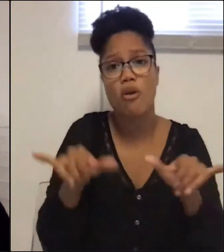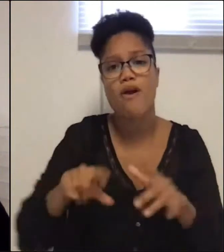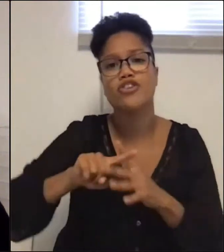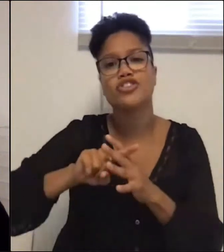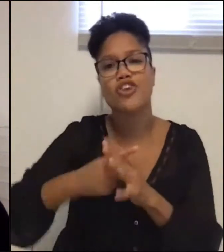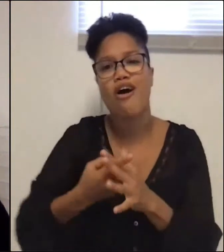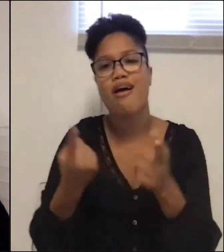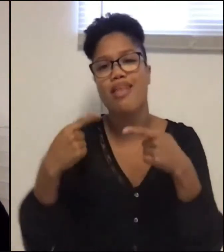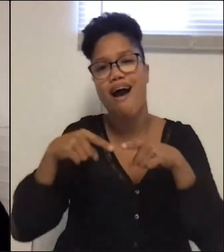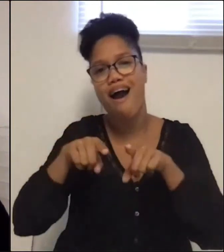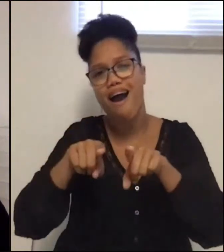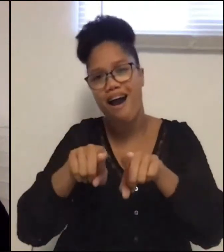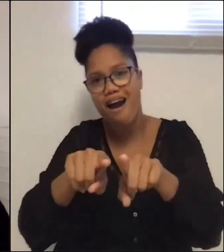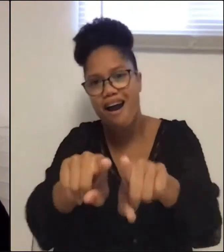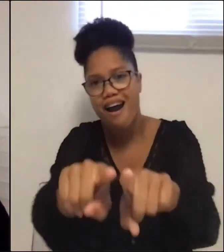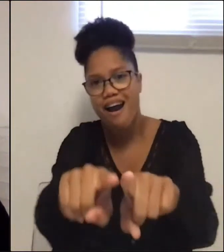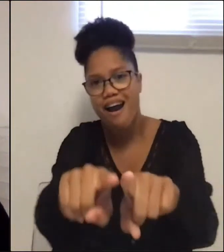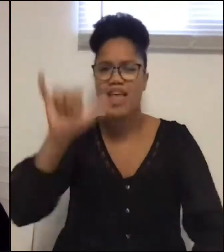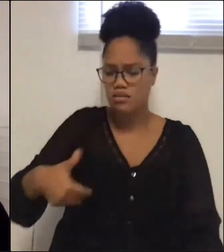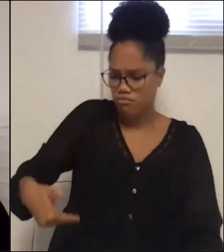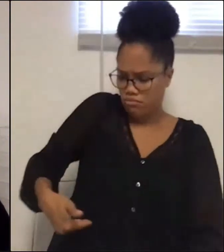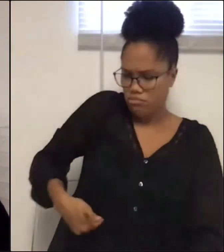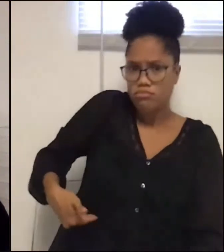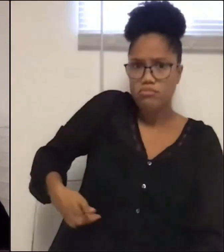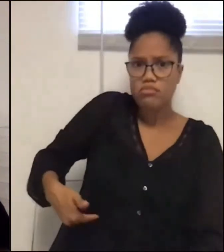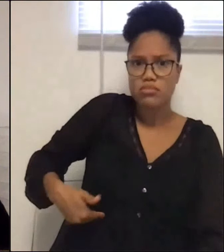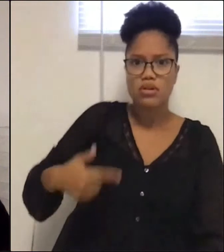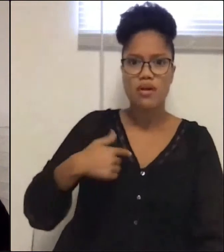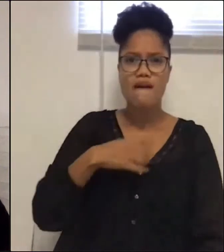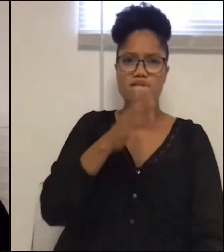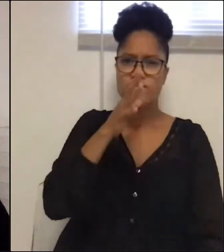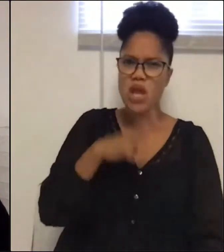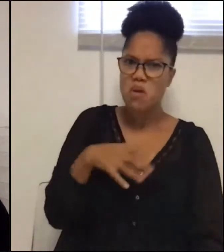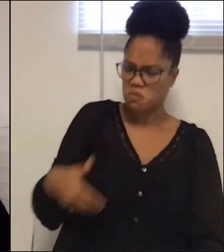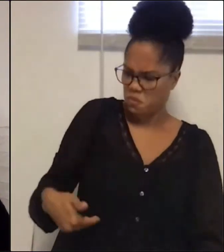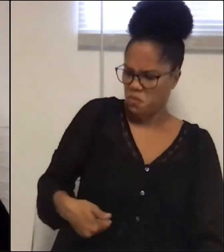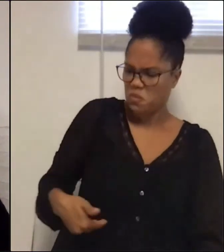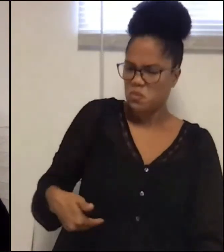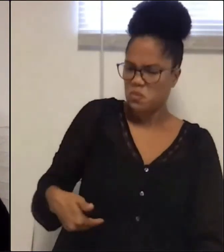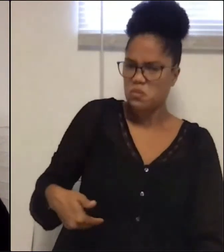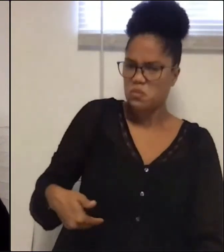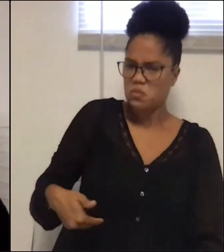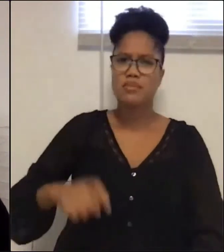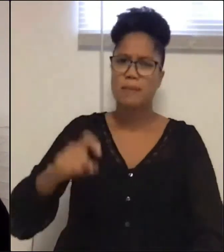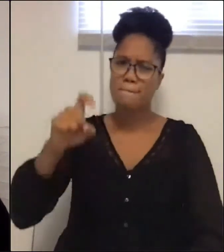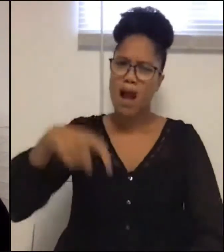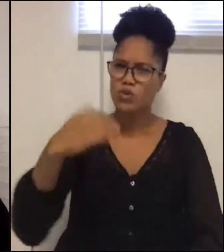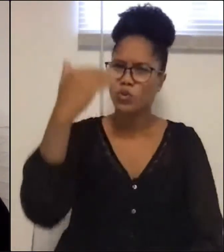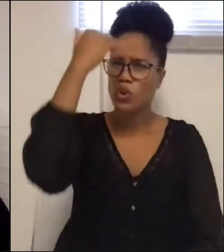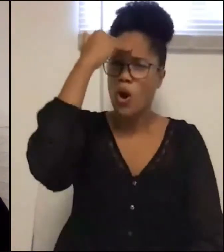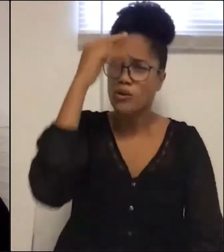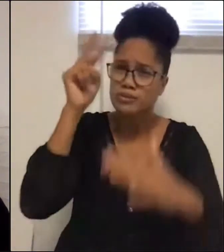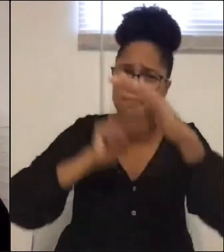The dazzling intuition of my female species systematically undermined for the